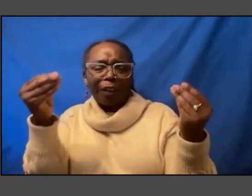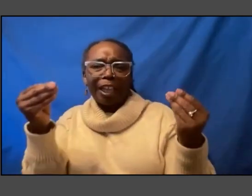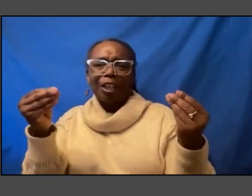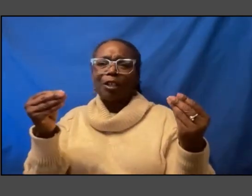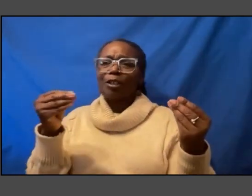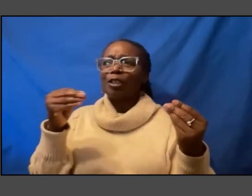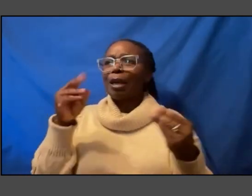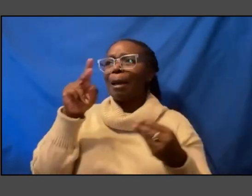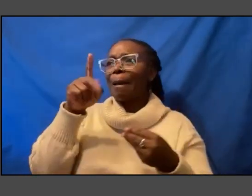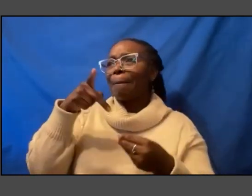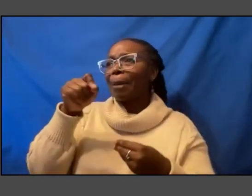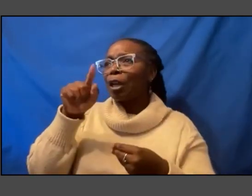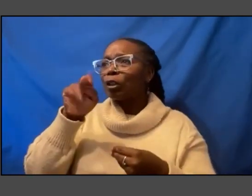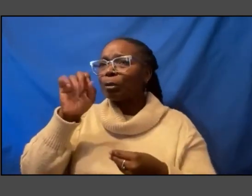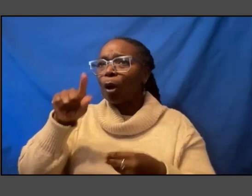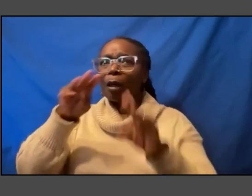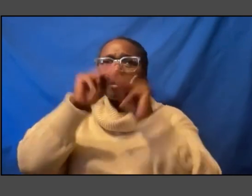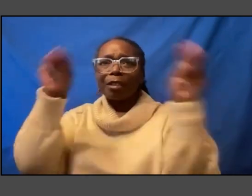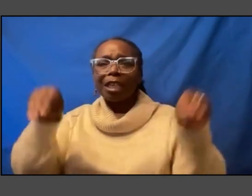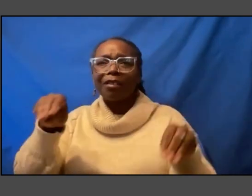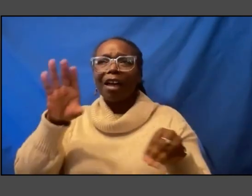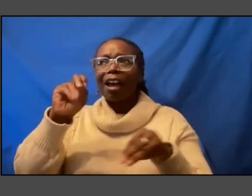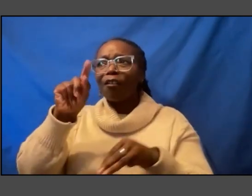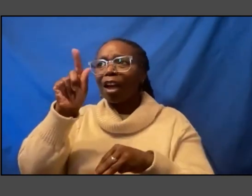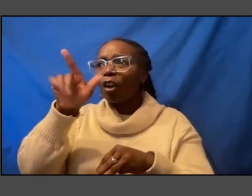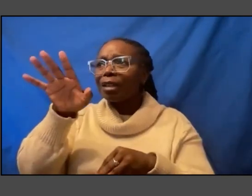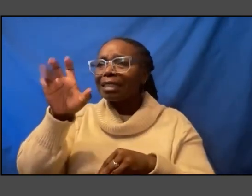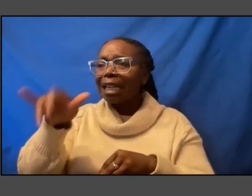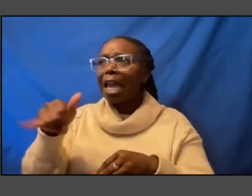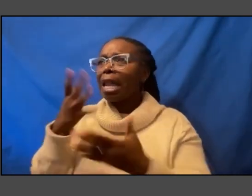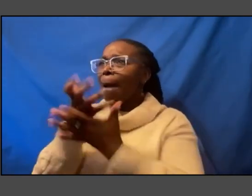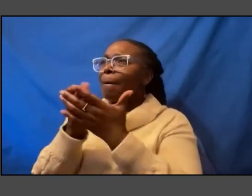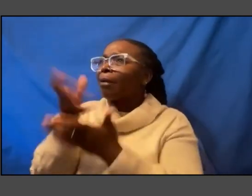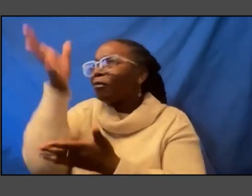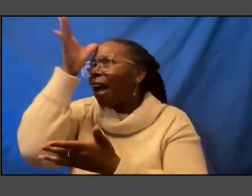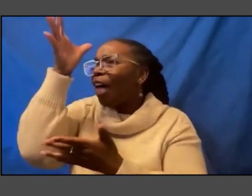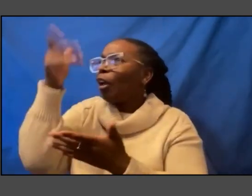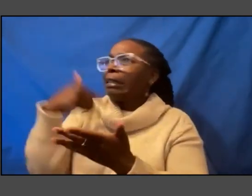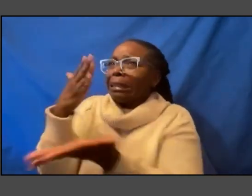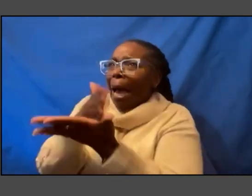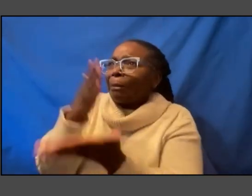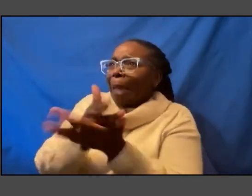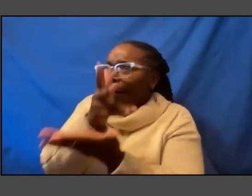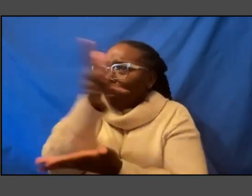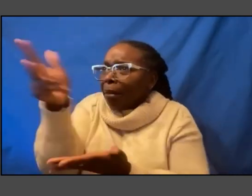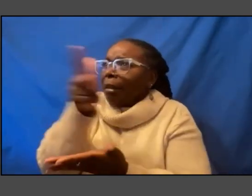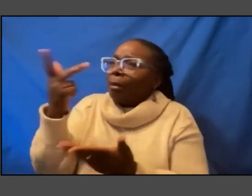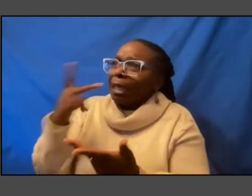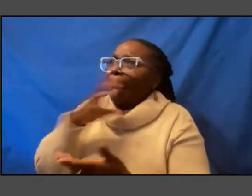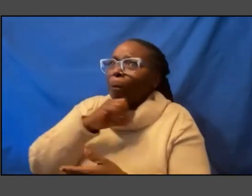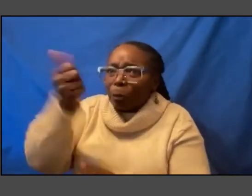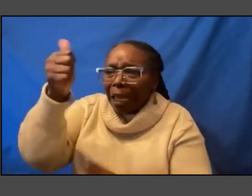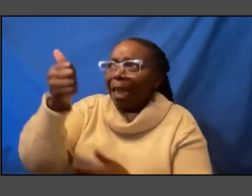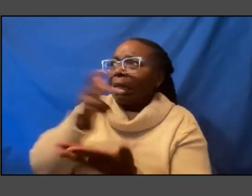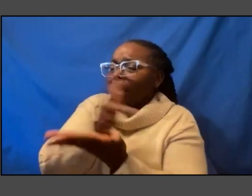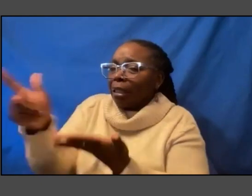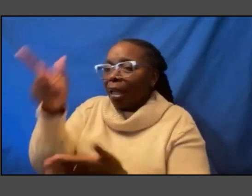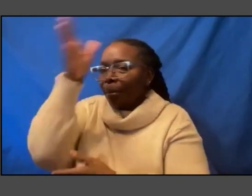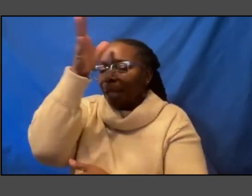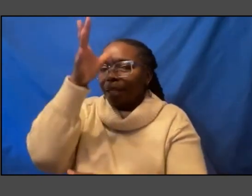museum of the confederacy and i'm begging my father let me let's stop i want to see this i'm 10 years old he always found excuses not to stop and